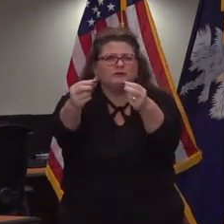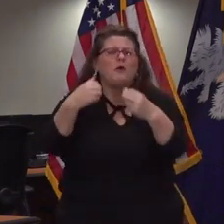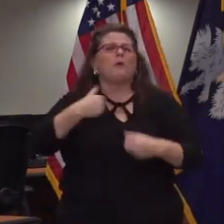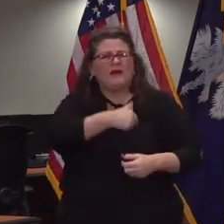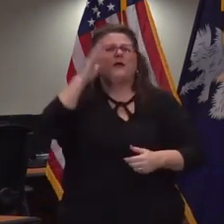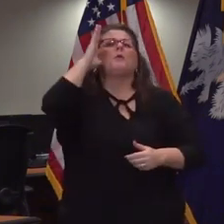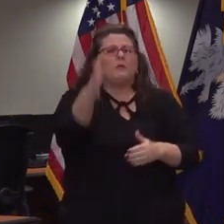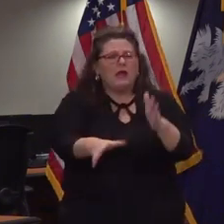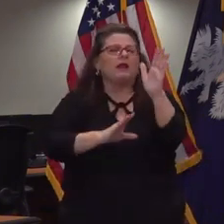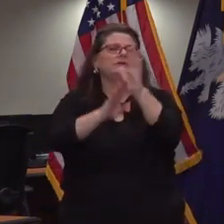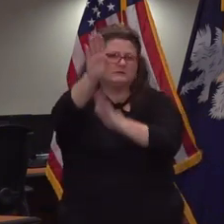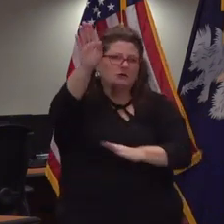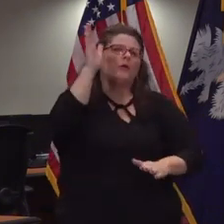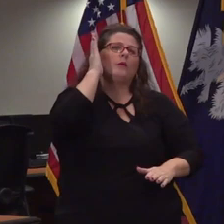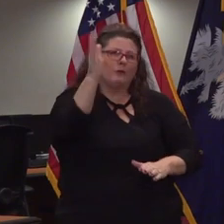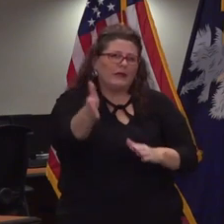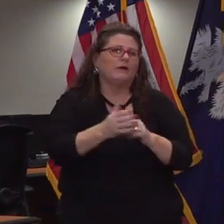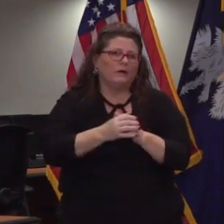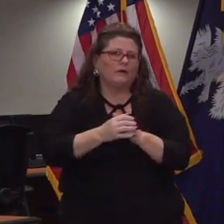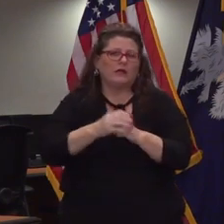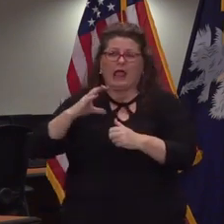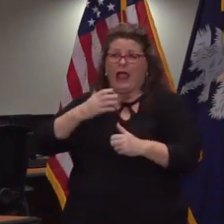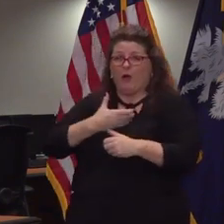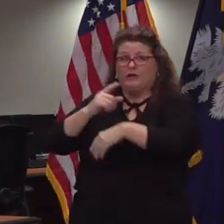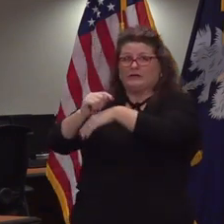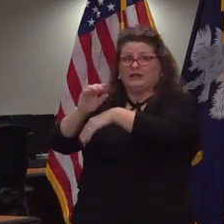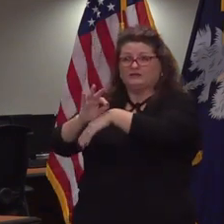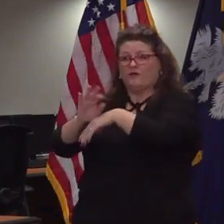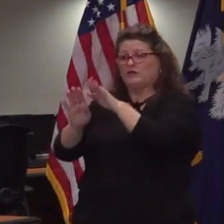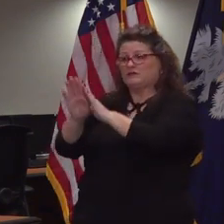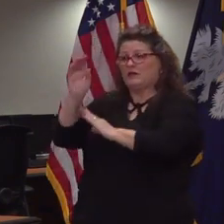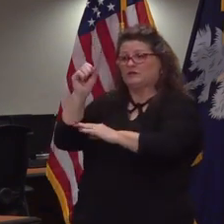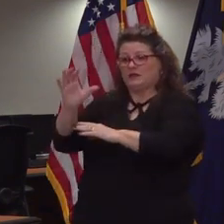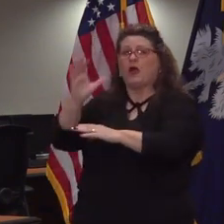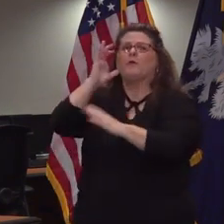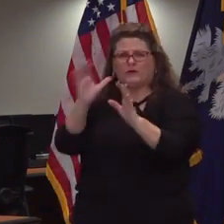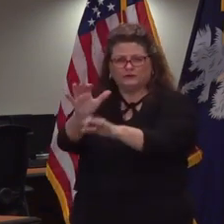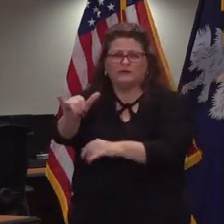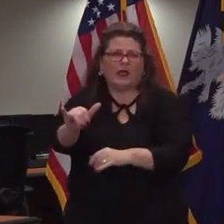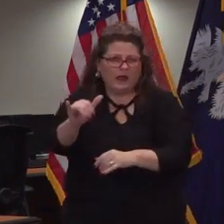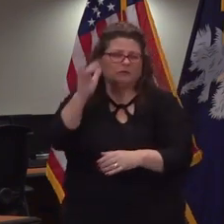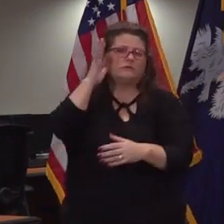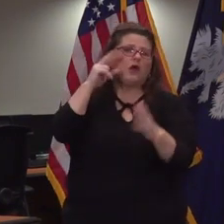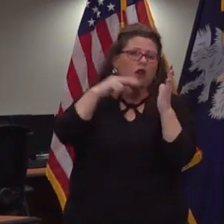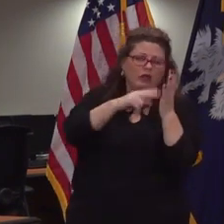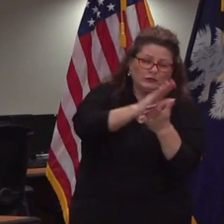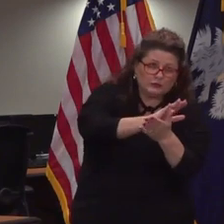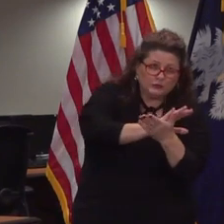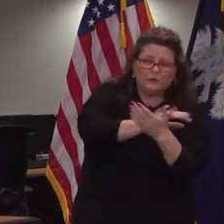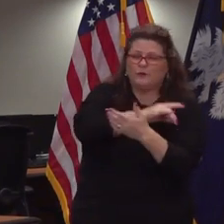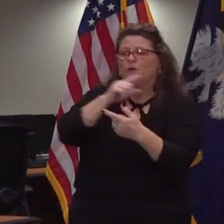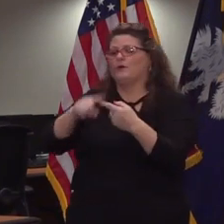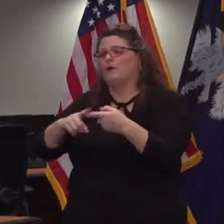and our accelerate sc is designed to do that to revitalize the cat the economy and if we can keep educating